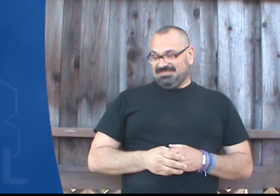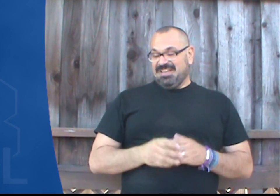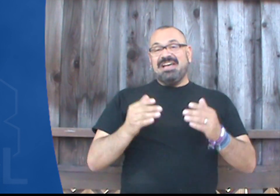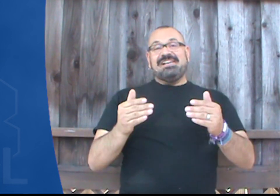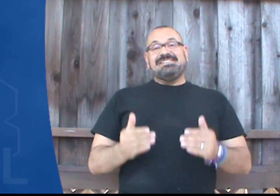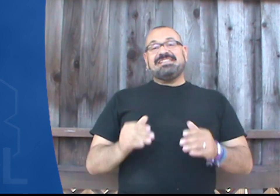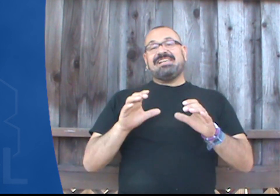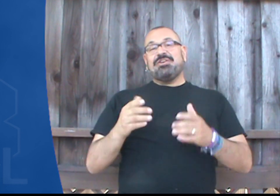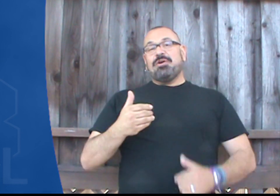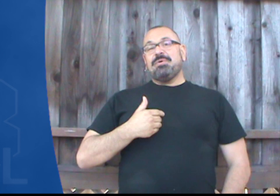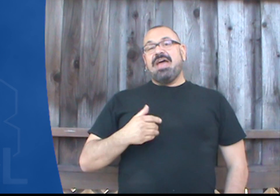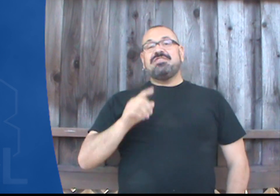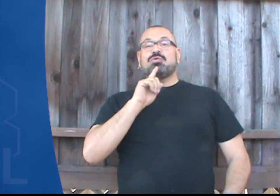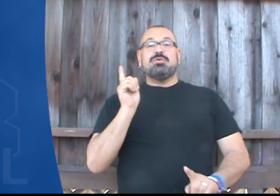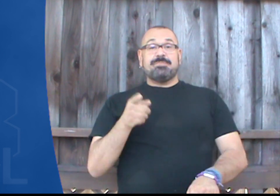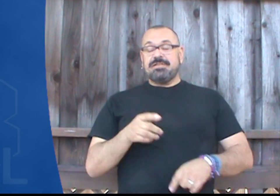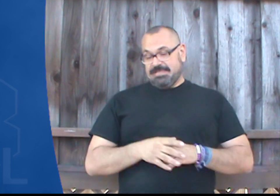Next category we have is responses.